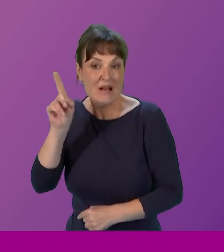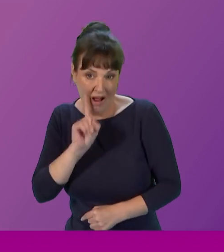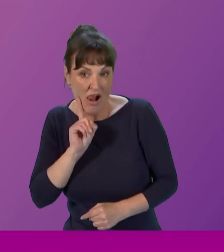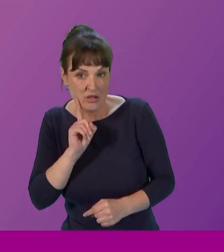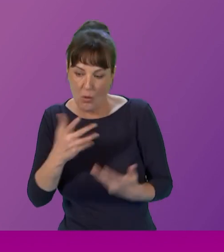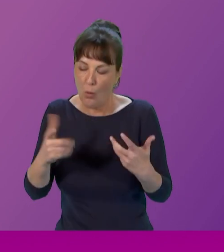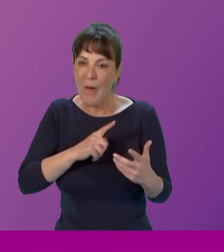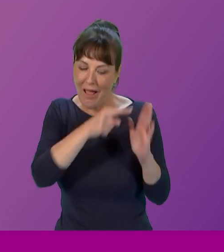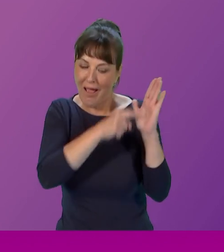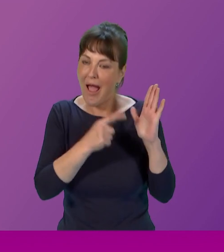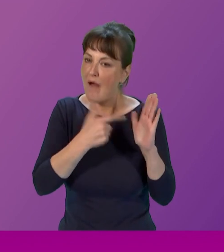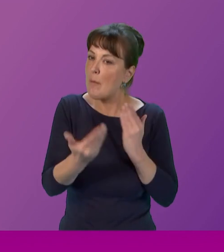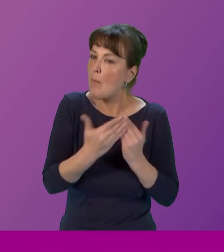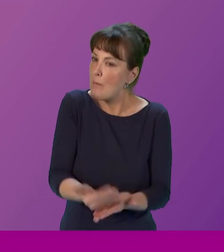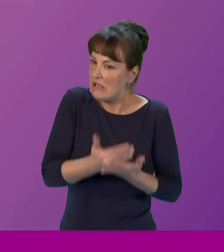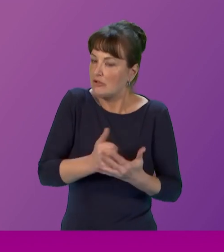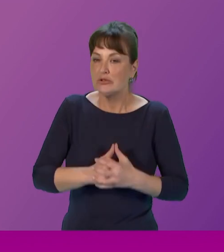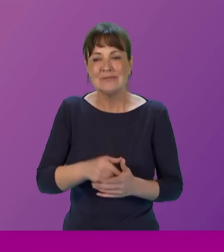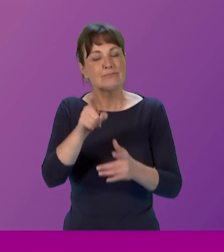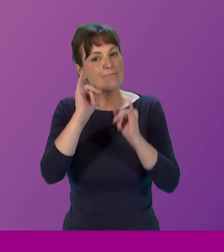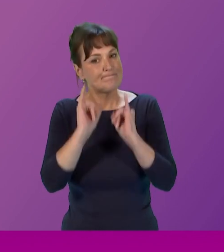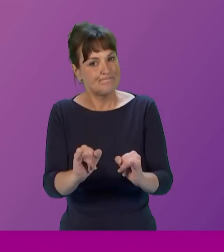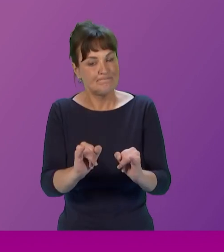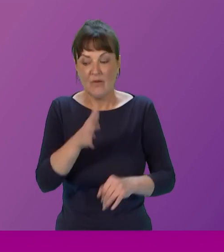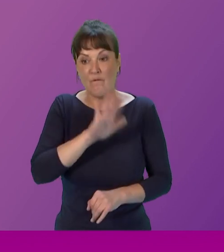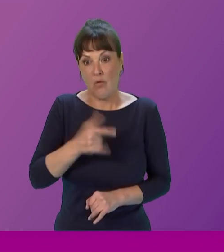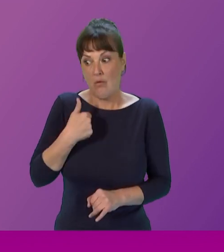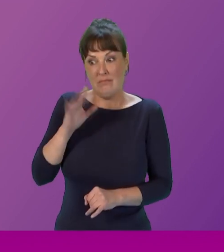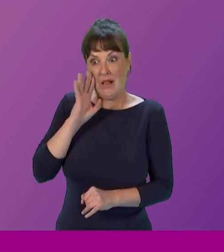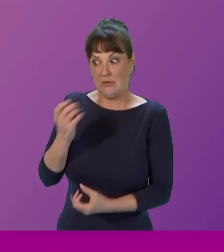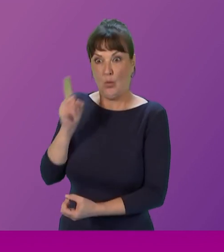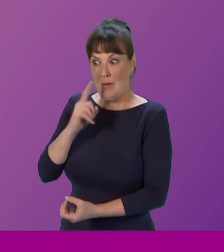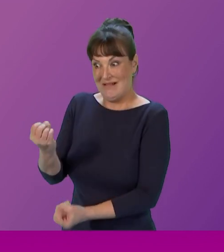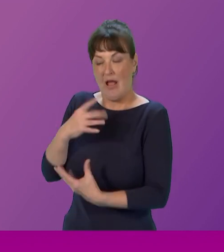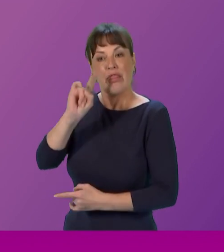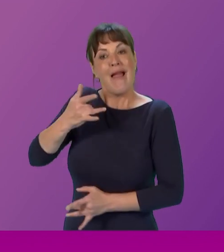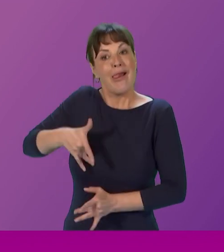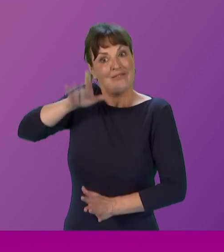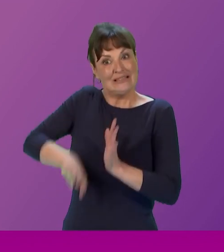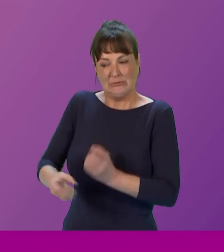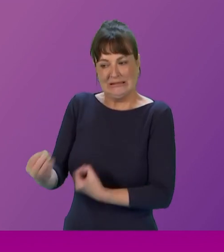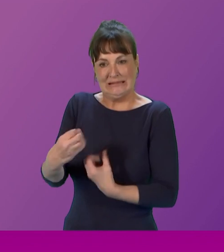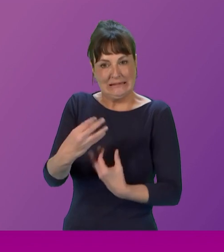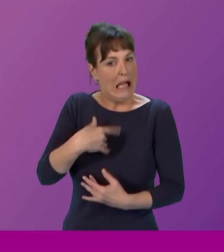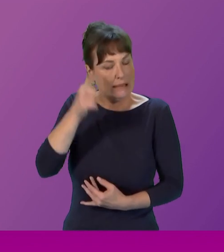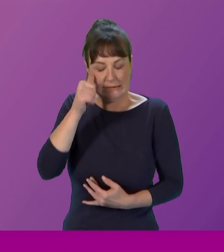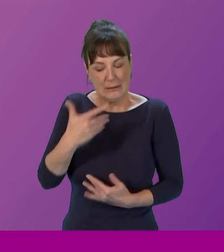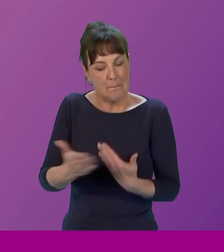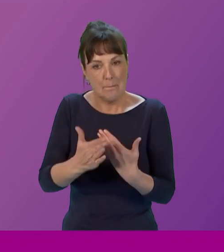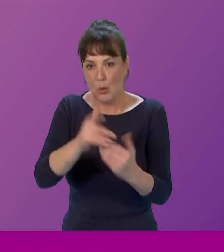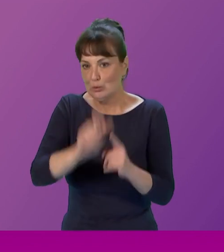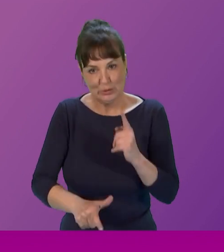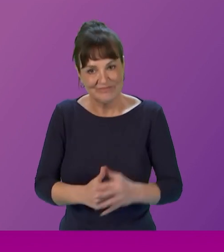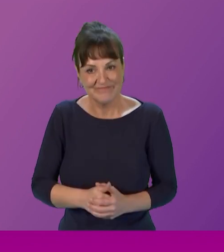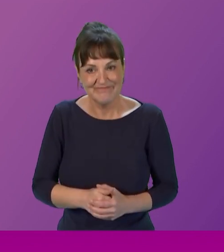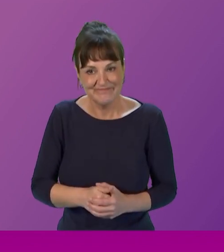protections however from listening to women's lived experiences i know there's still so much